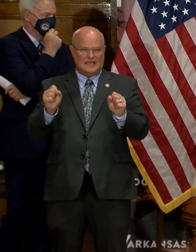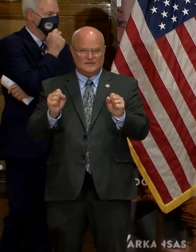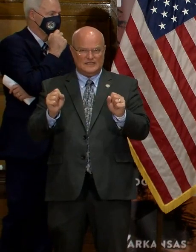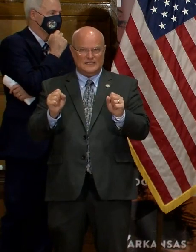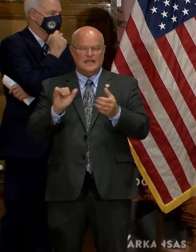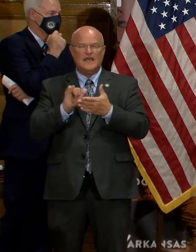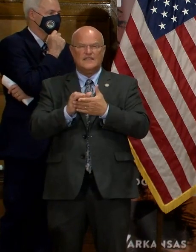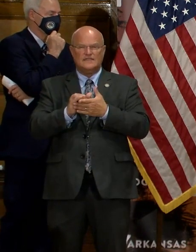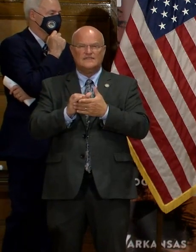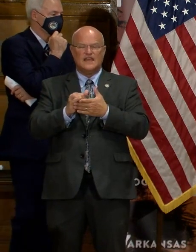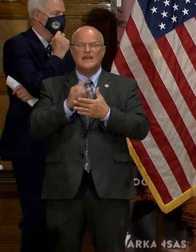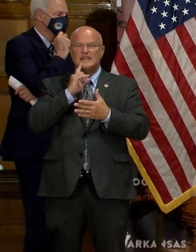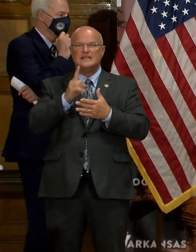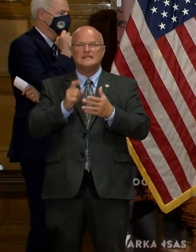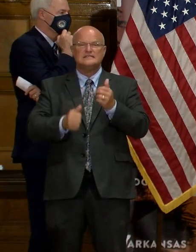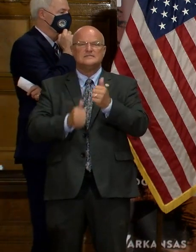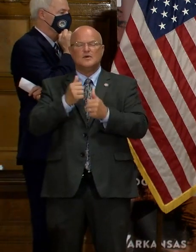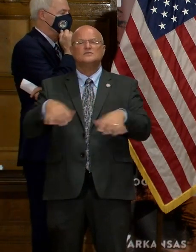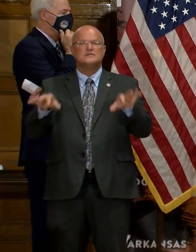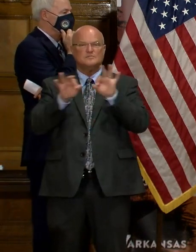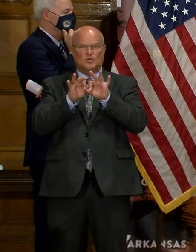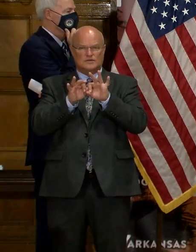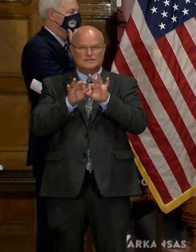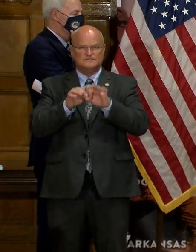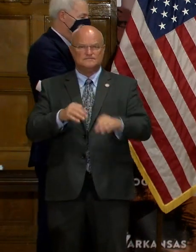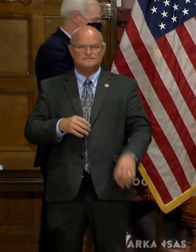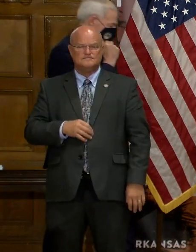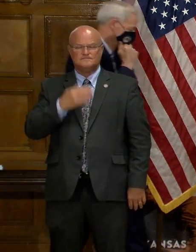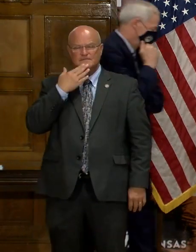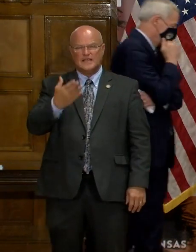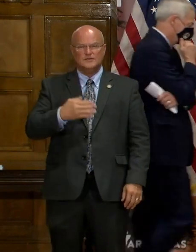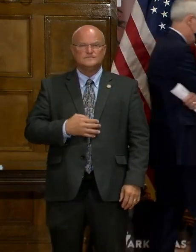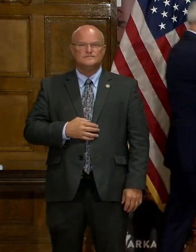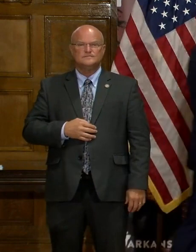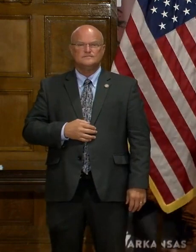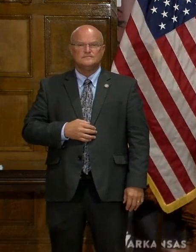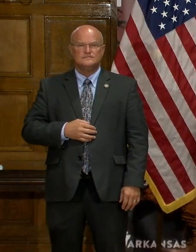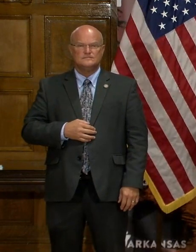are are come to the fore. So thank you very much.